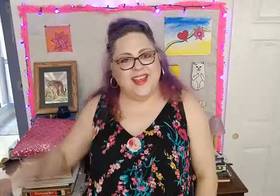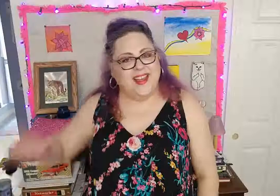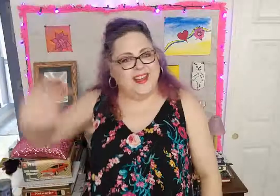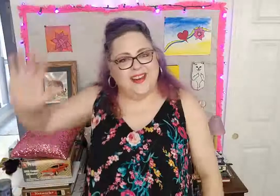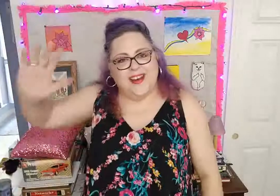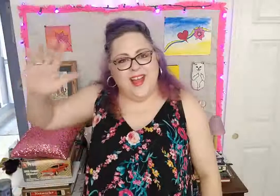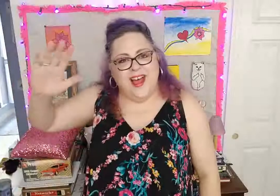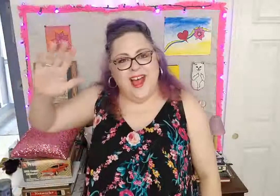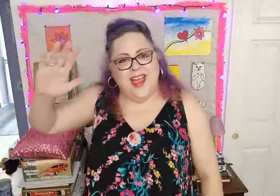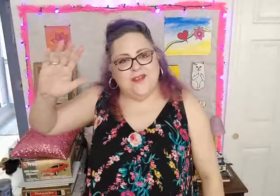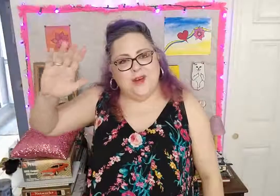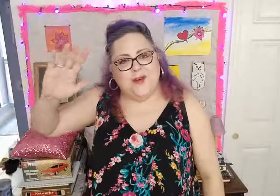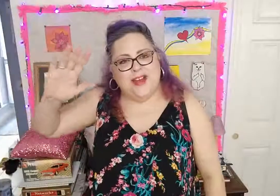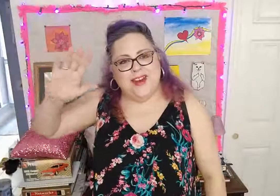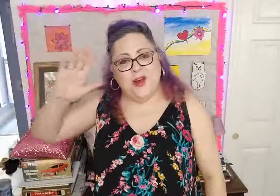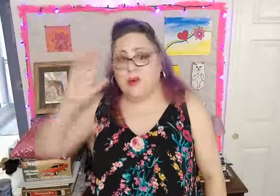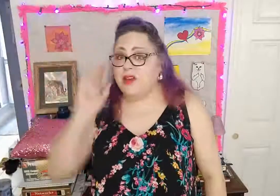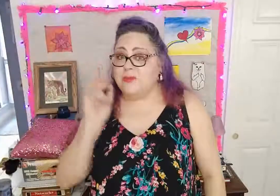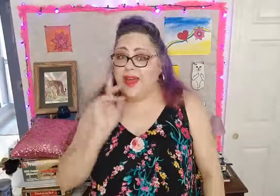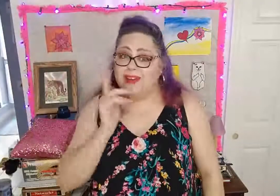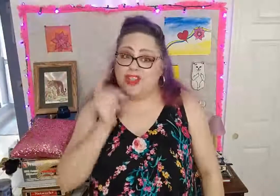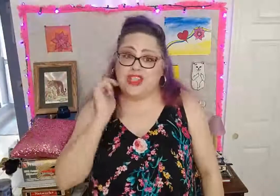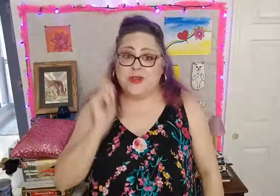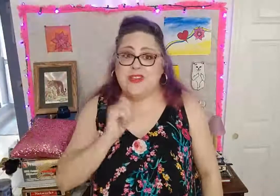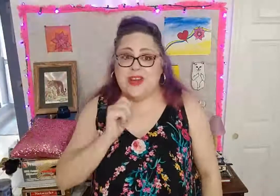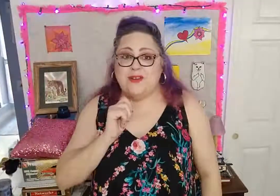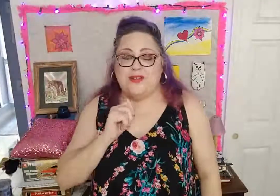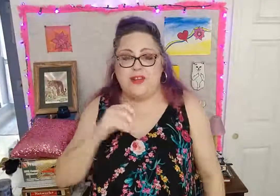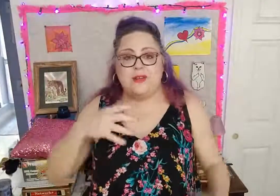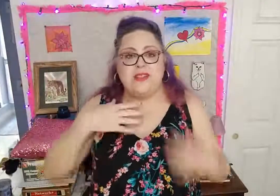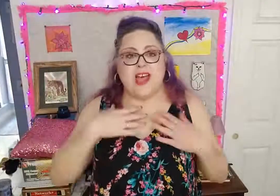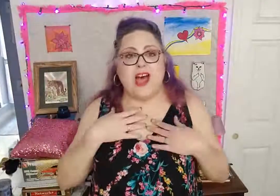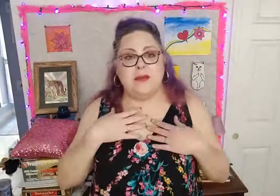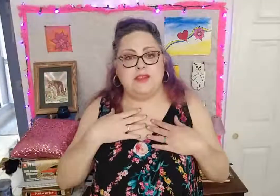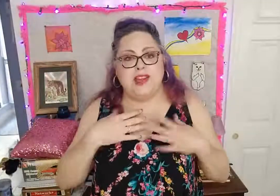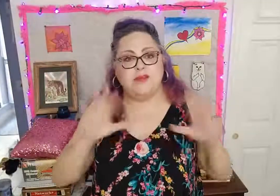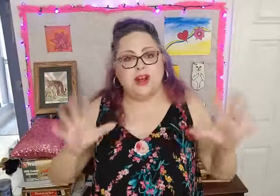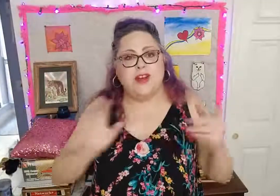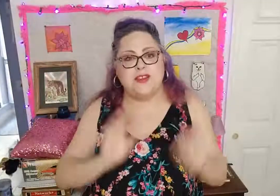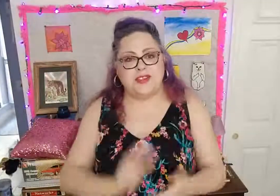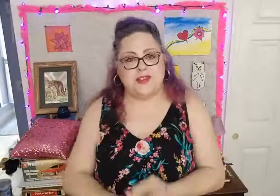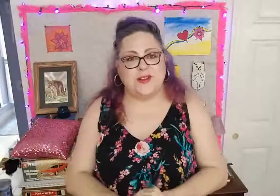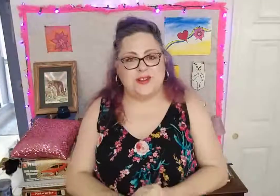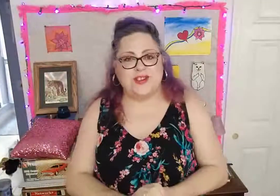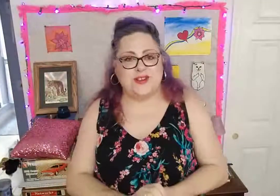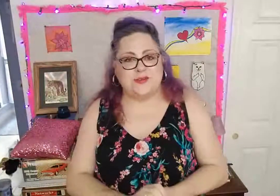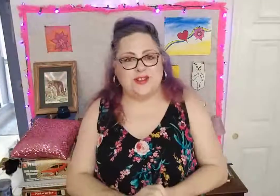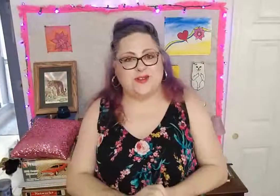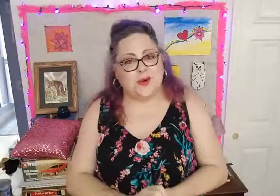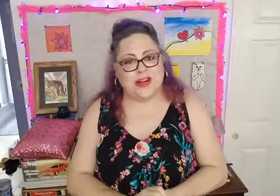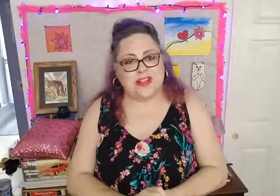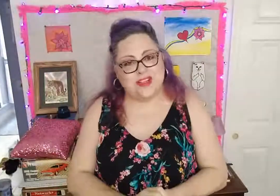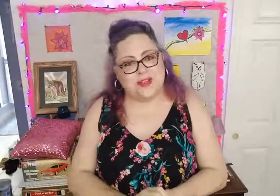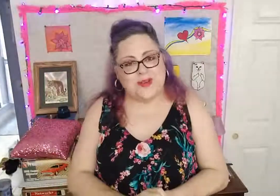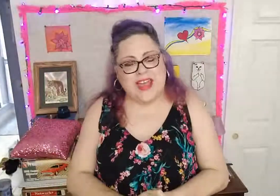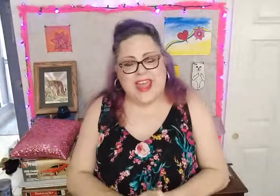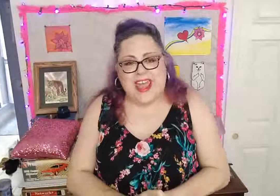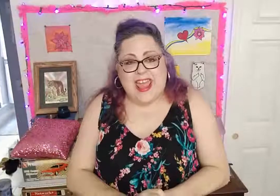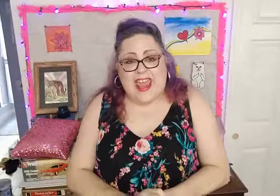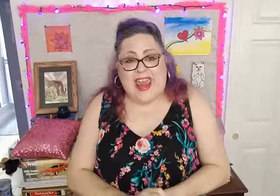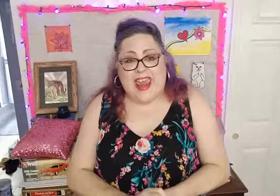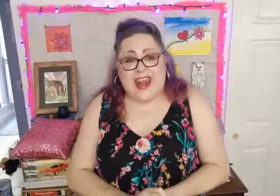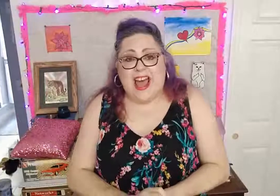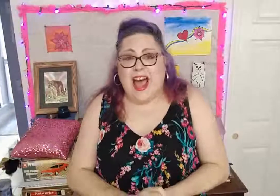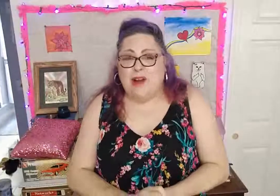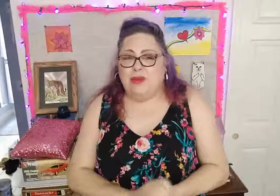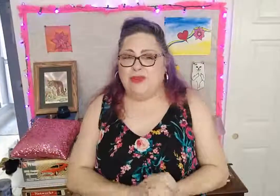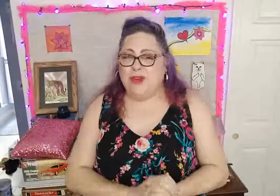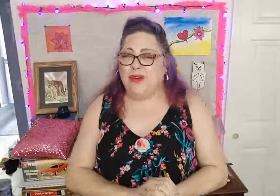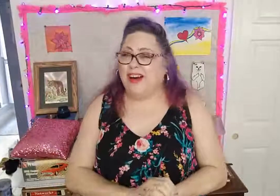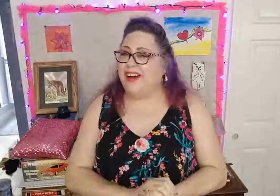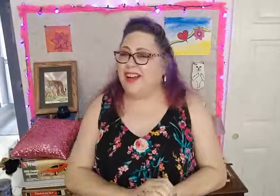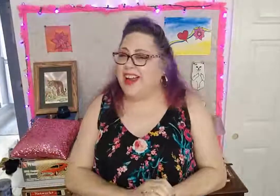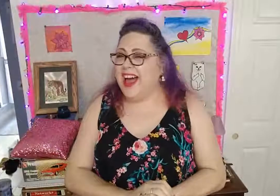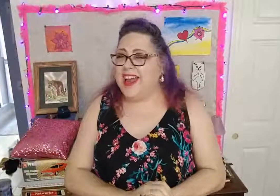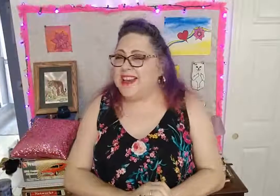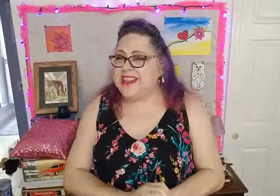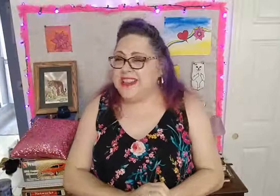Hi everyone, welcome back to Tuesday Reviews. I'm Debra, also known as Doobage42, and I review all kinds of